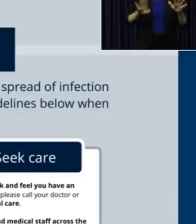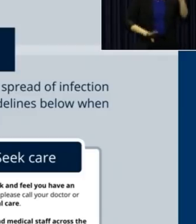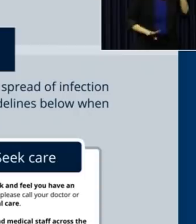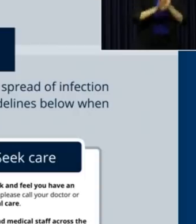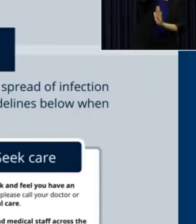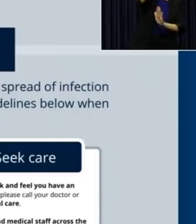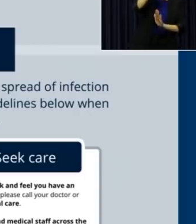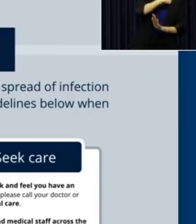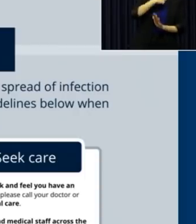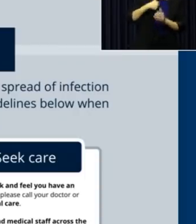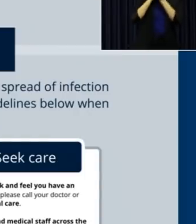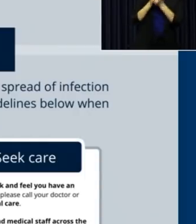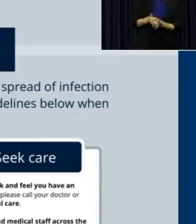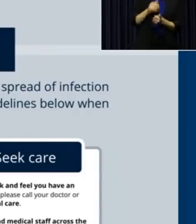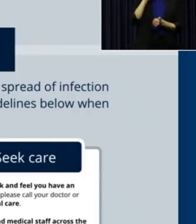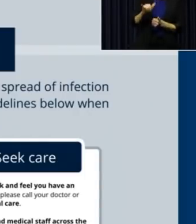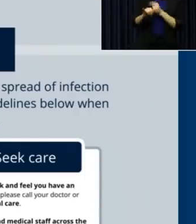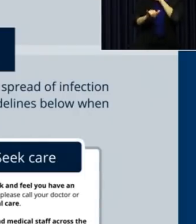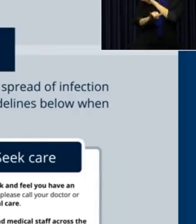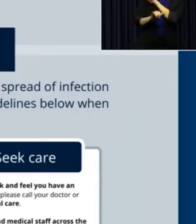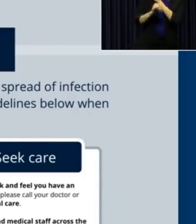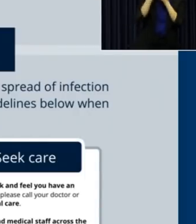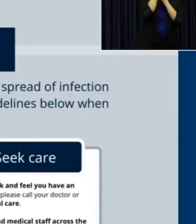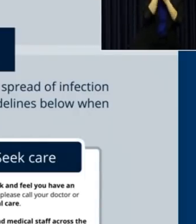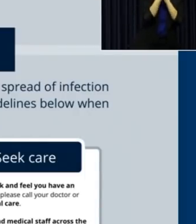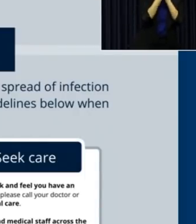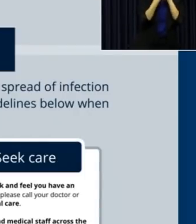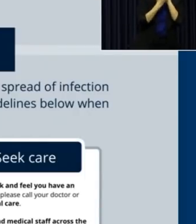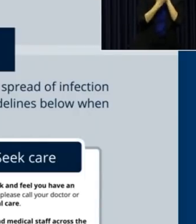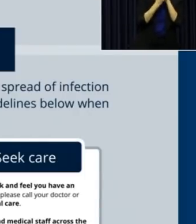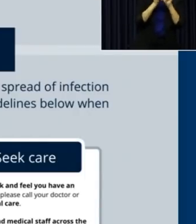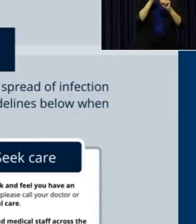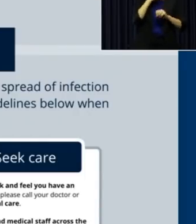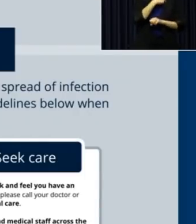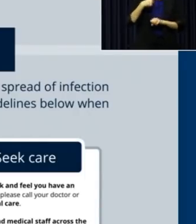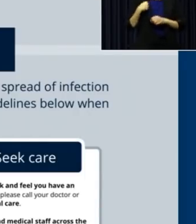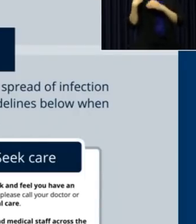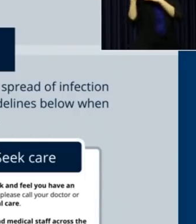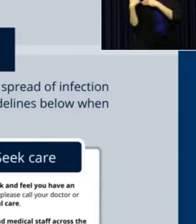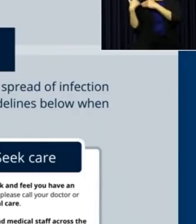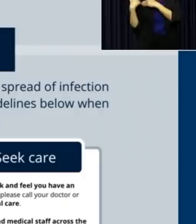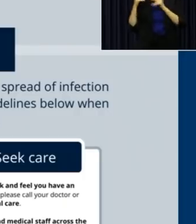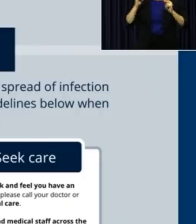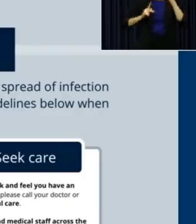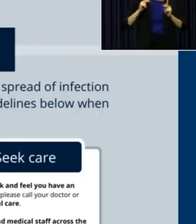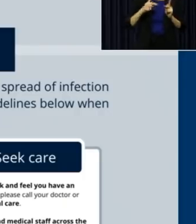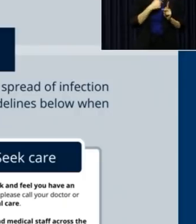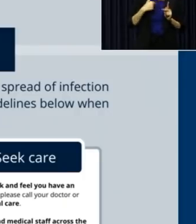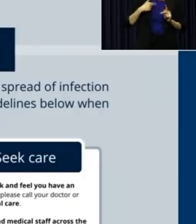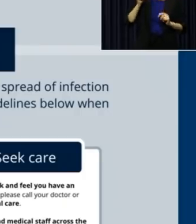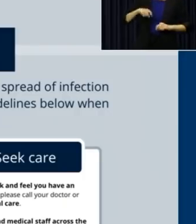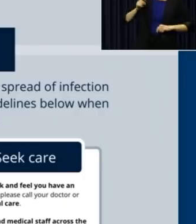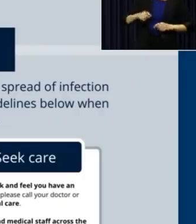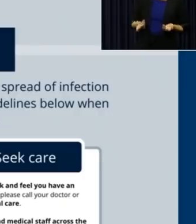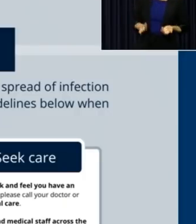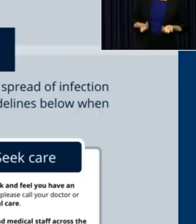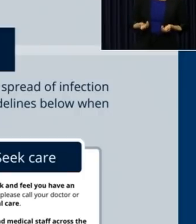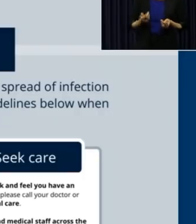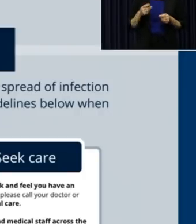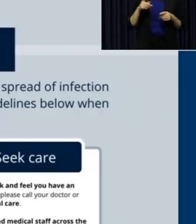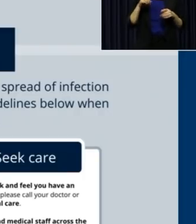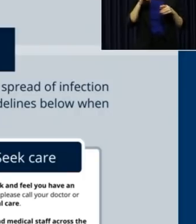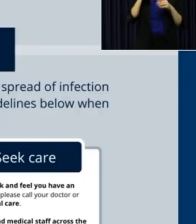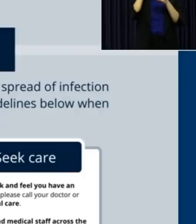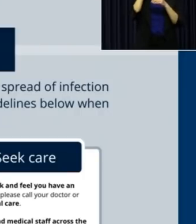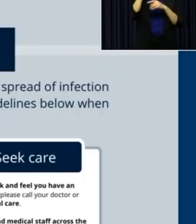that rhythm, and that we are making sure that we are being the responsible citizens that we need to be. We issued an